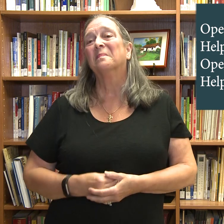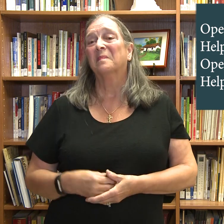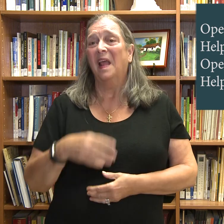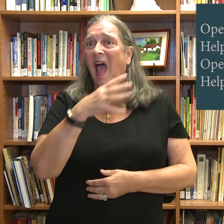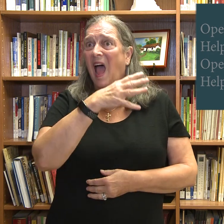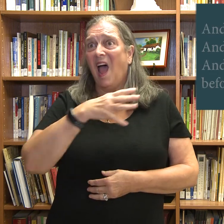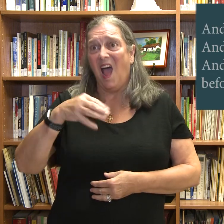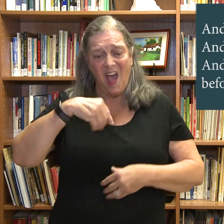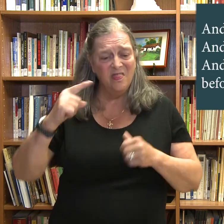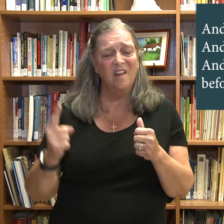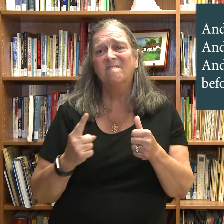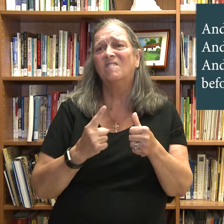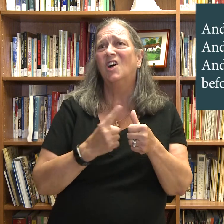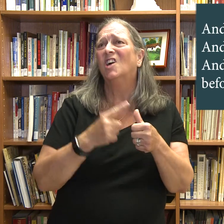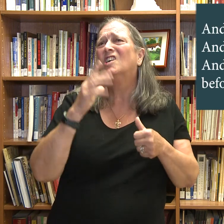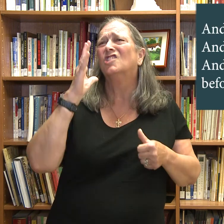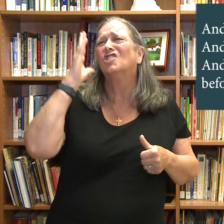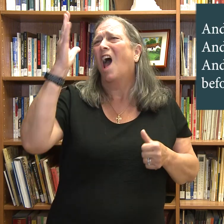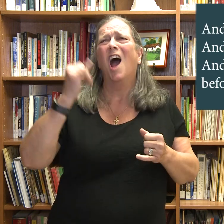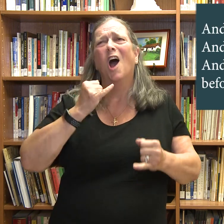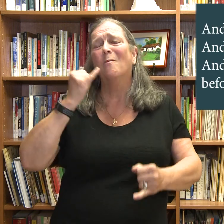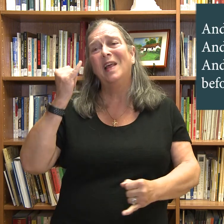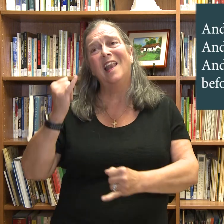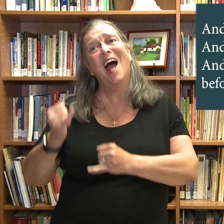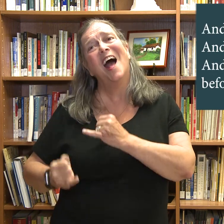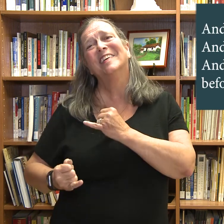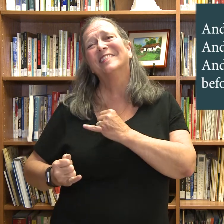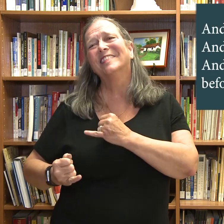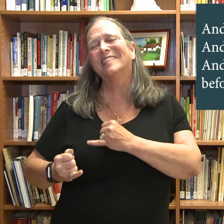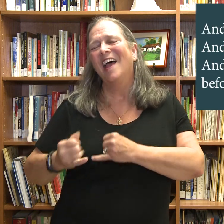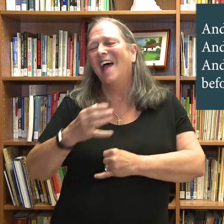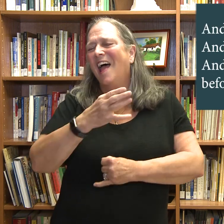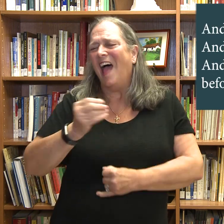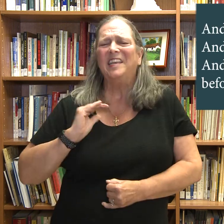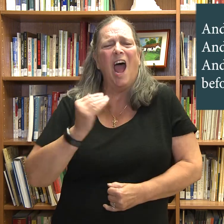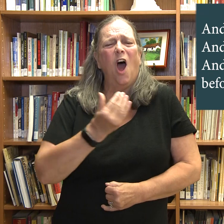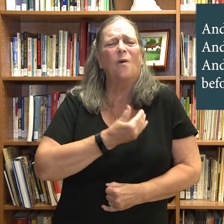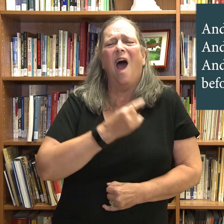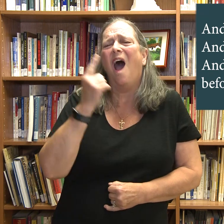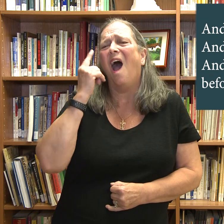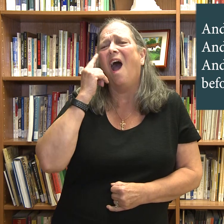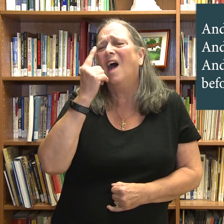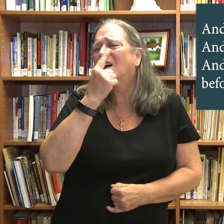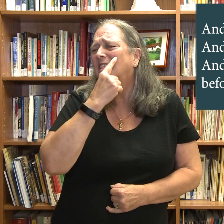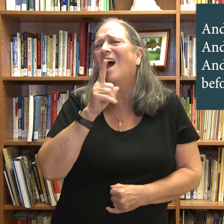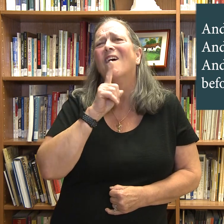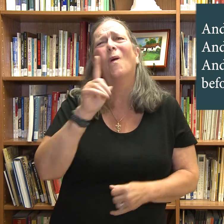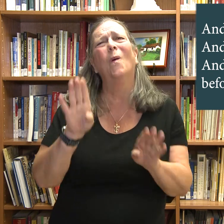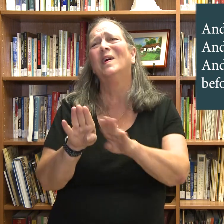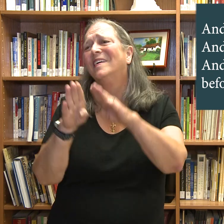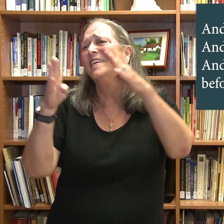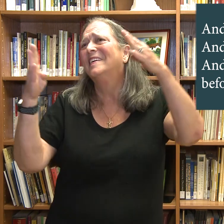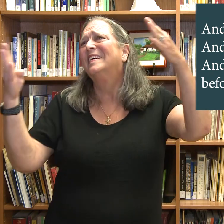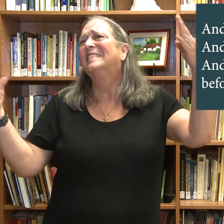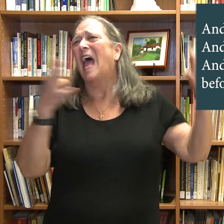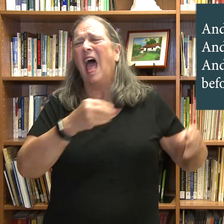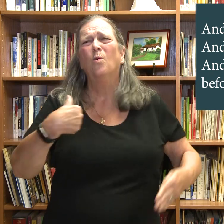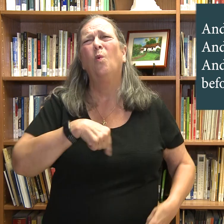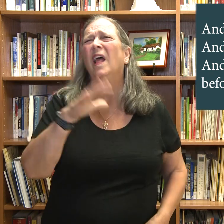And the first shall be last And our eyes are opened And we'll